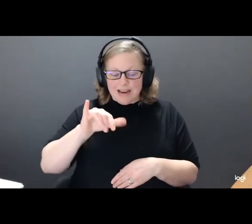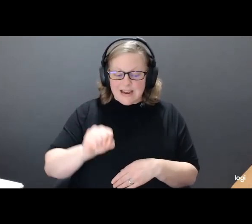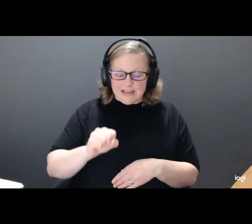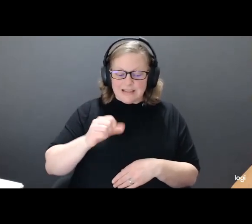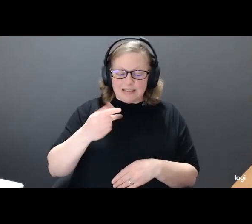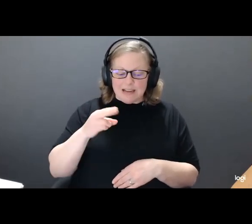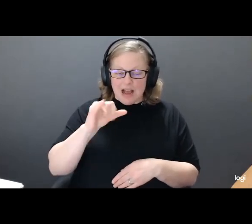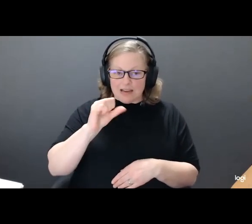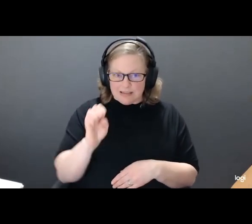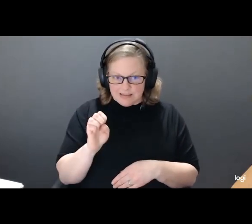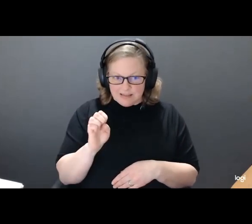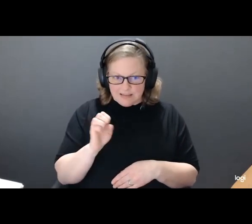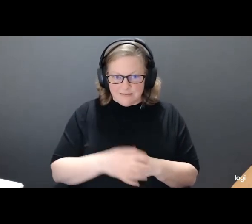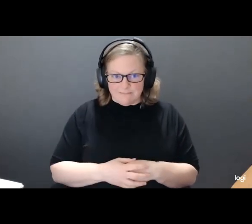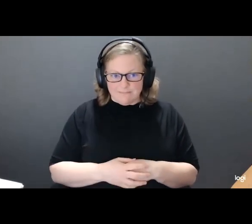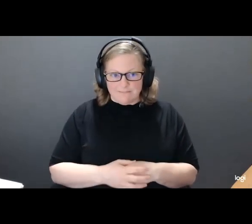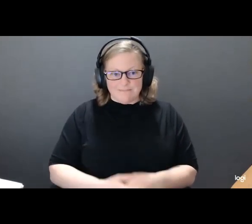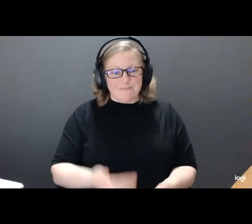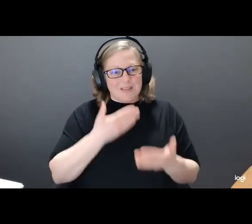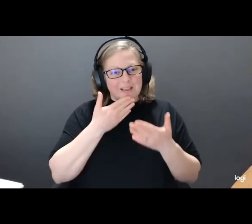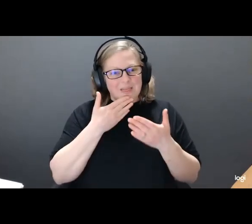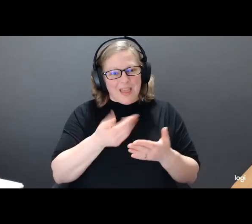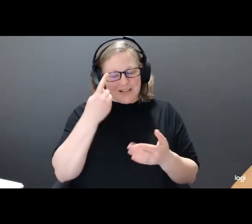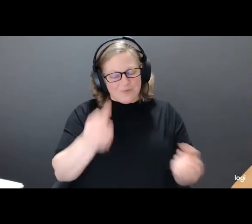-for-ful-ful-ful-ful-ful-ful-ful-ful-ful